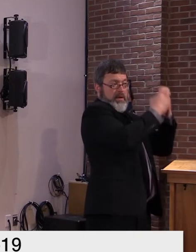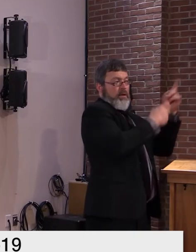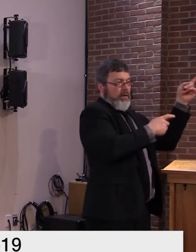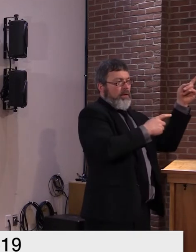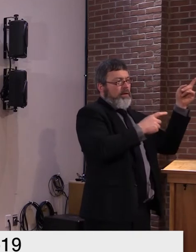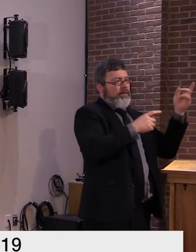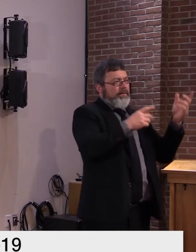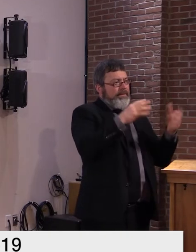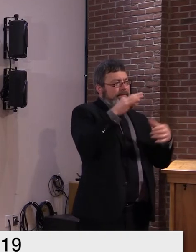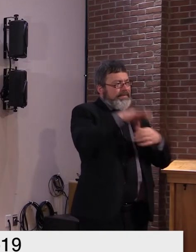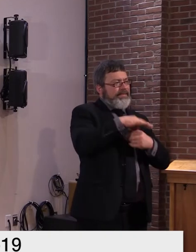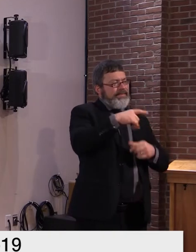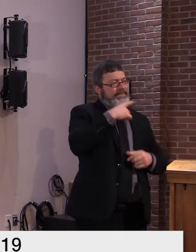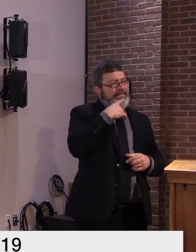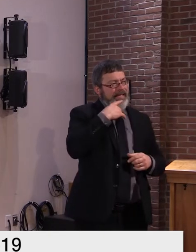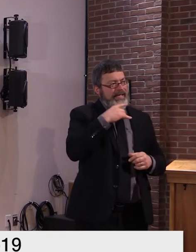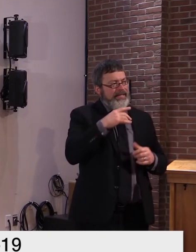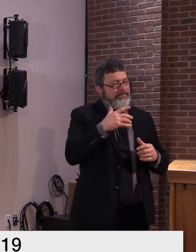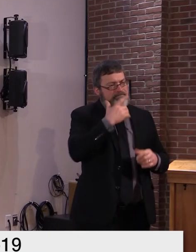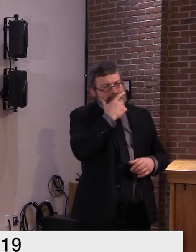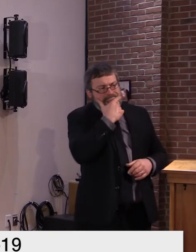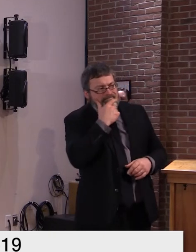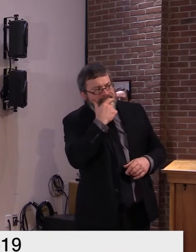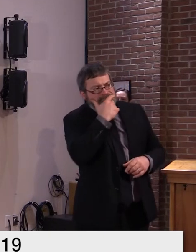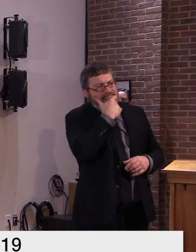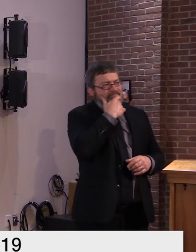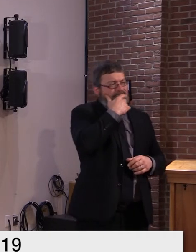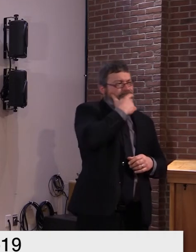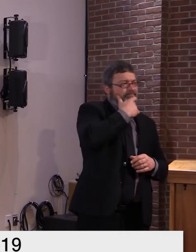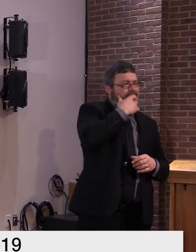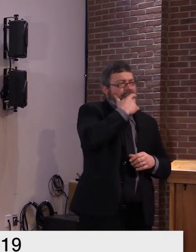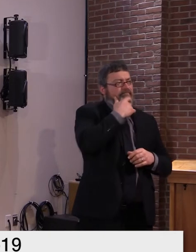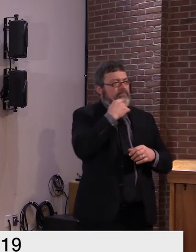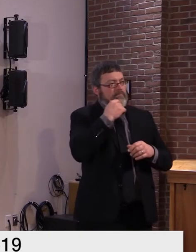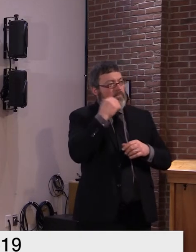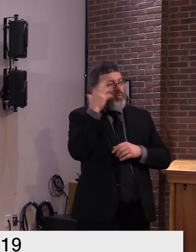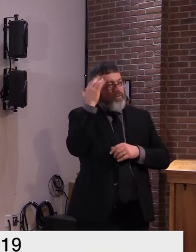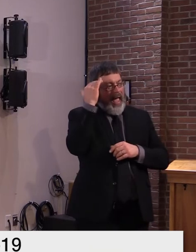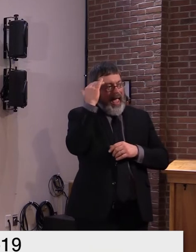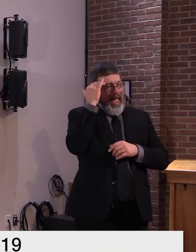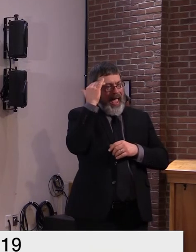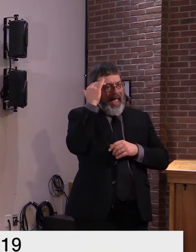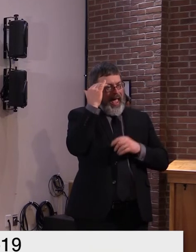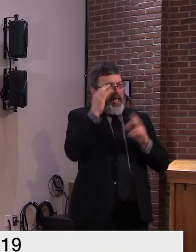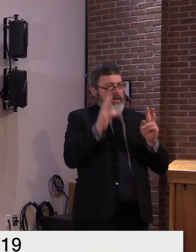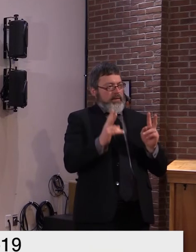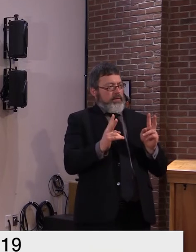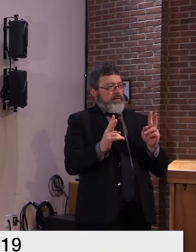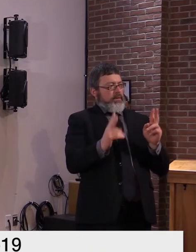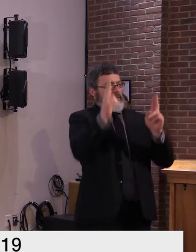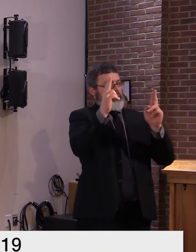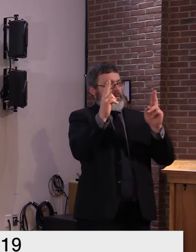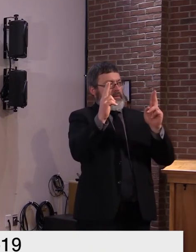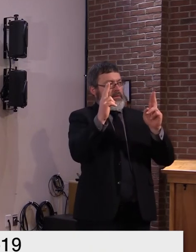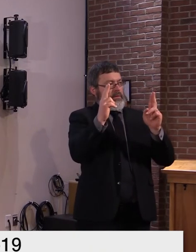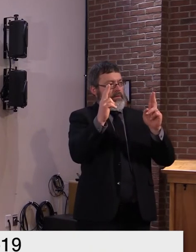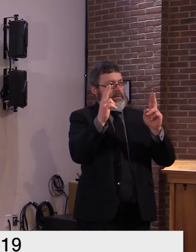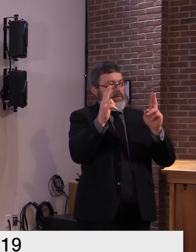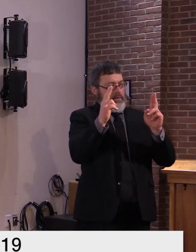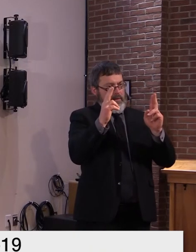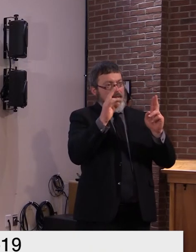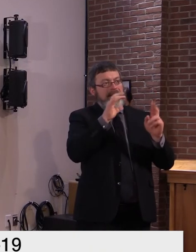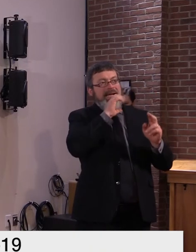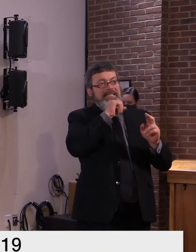votes were because of the age cutoff at 16 or 17 because those individuals felt